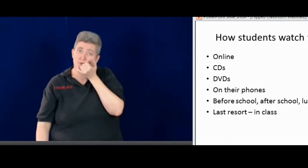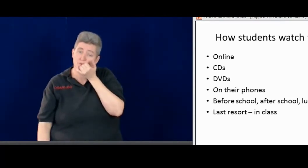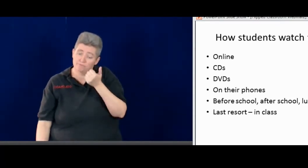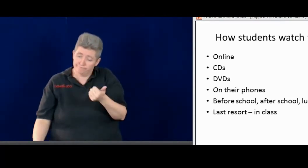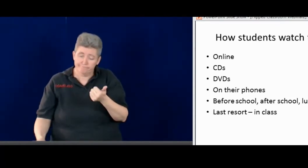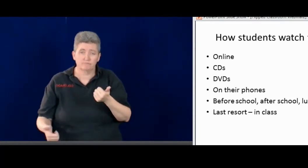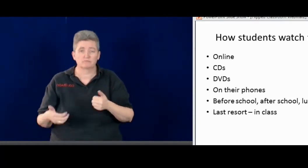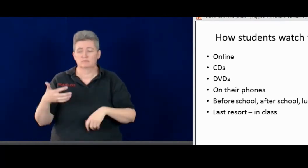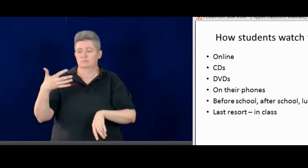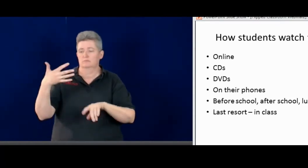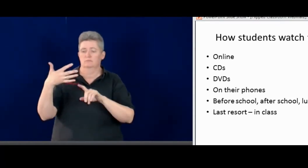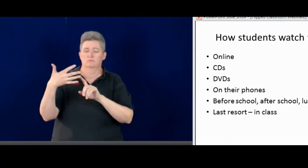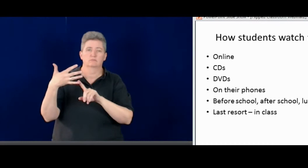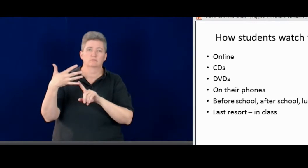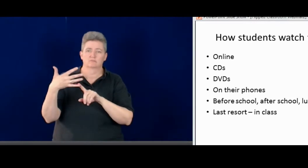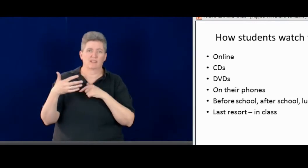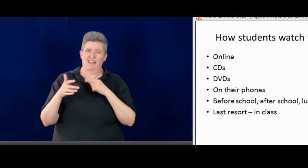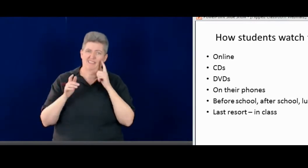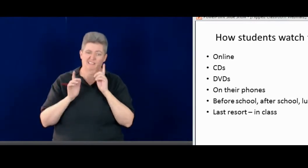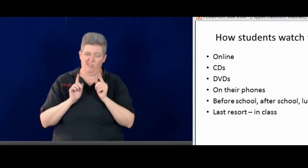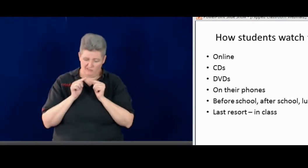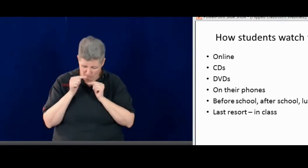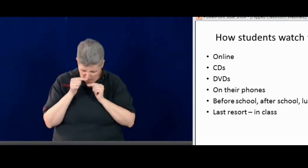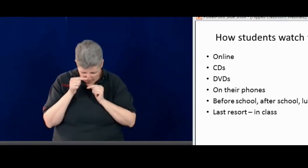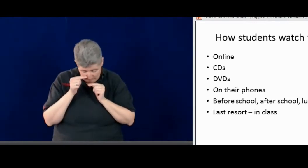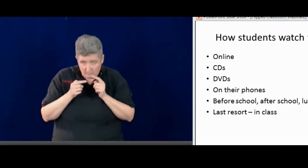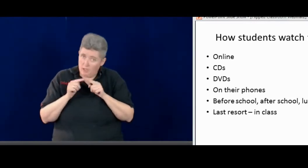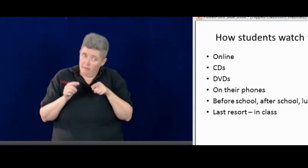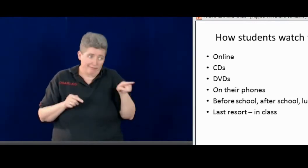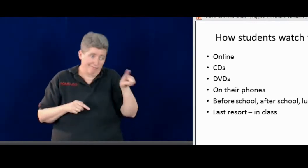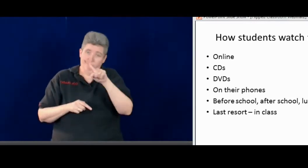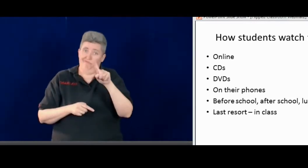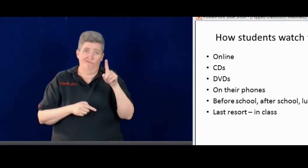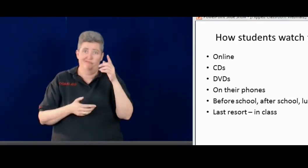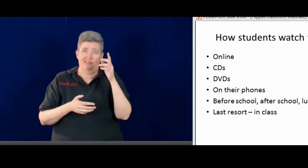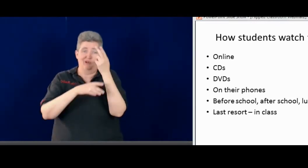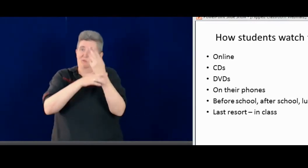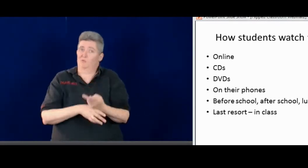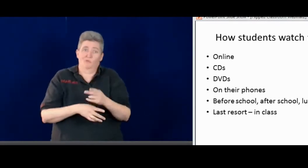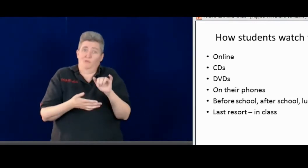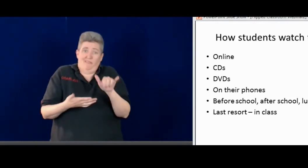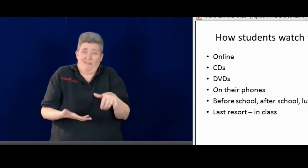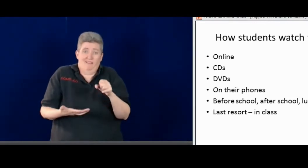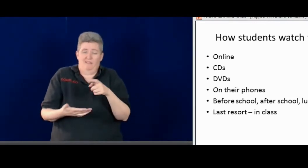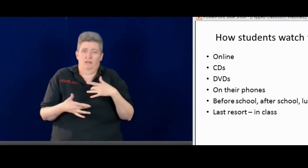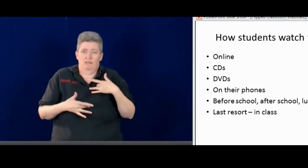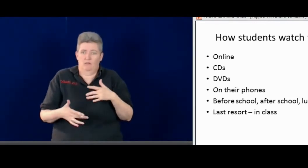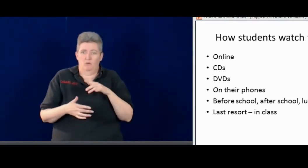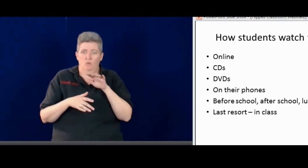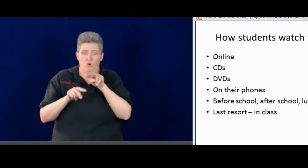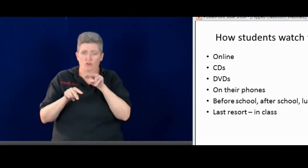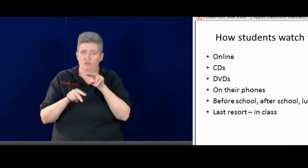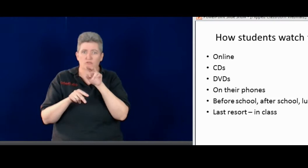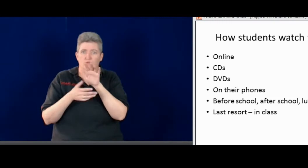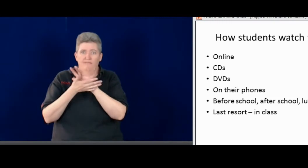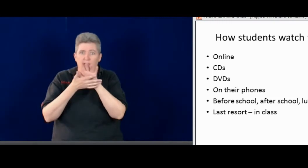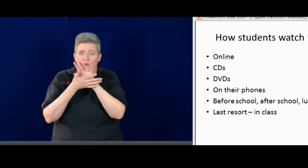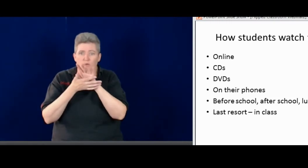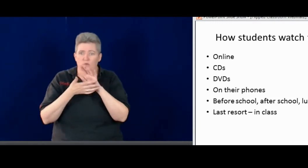Some students even now can watch it on their phones, which is great. I think it's too small to watch, but they're used to that